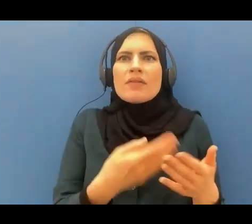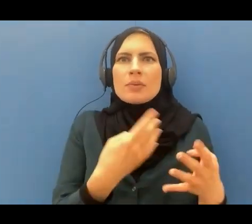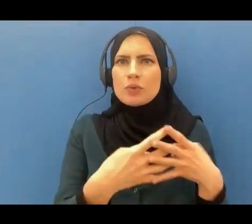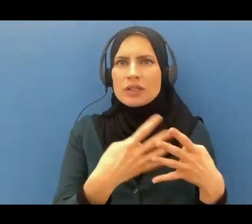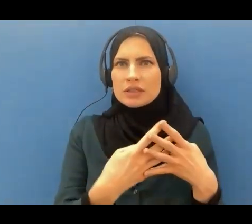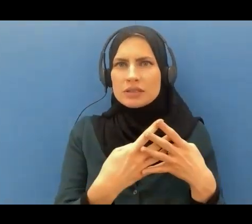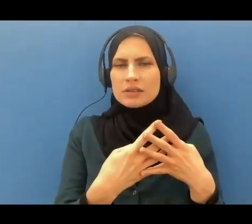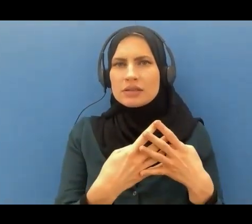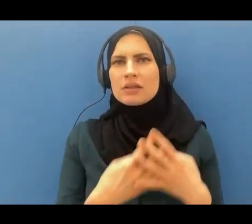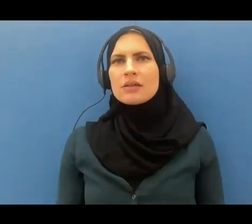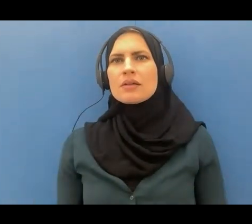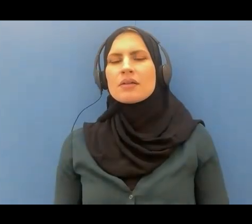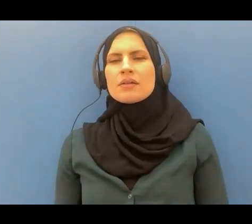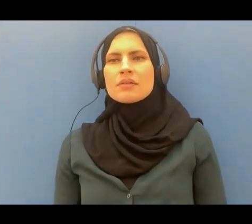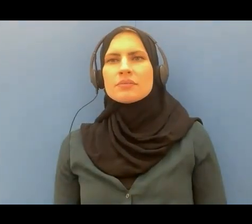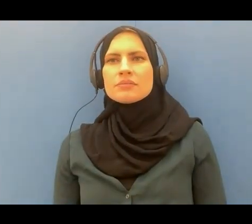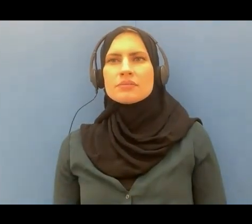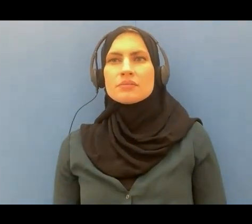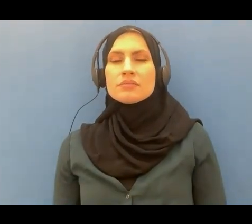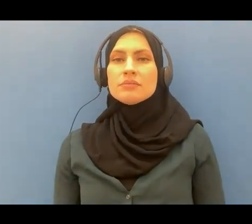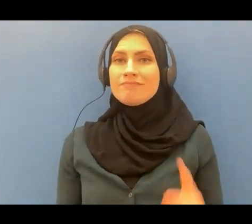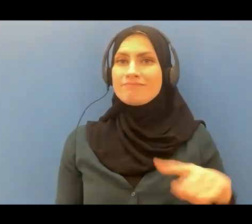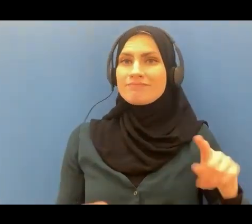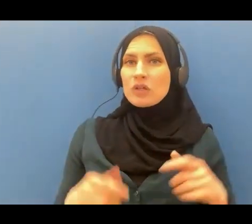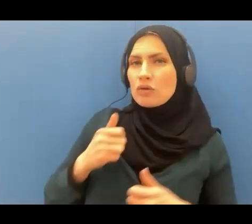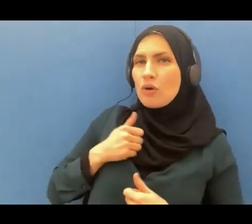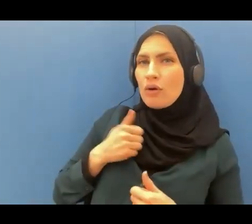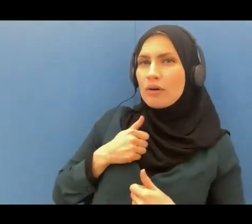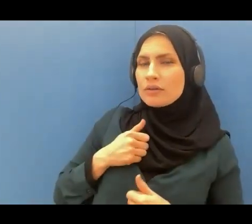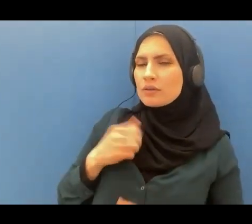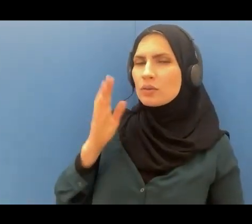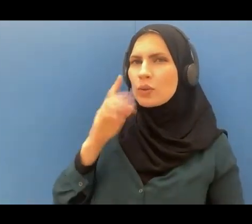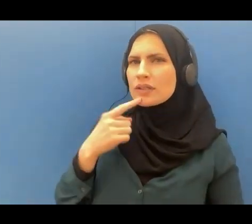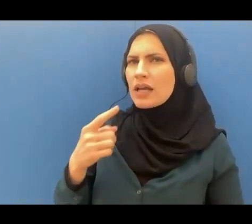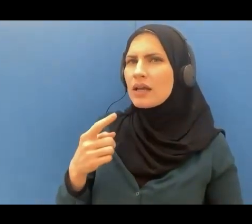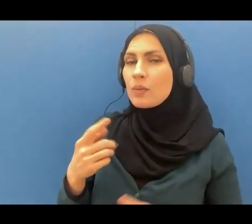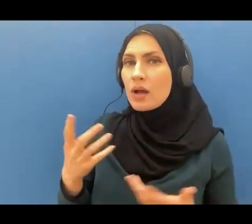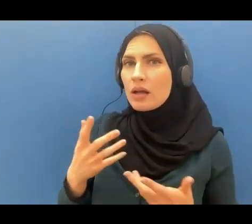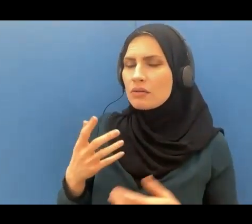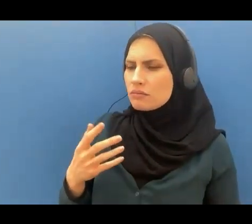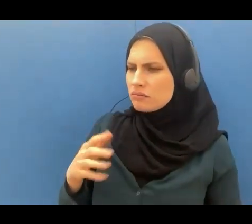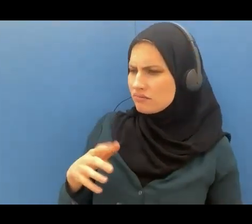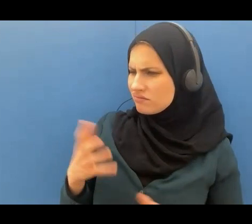and its guards will say didn't the messengers come to you from yourselves